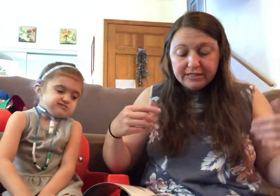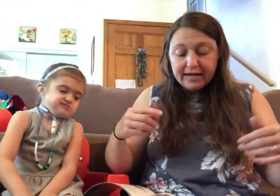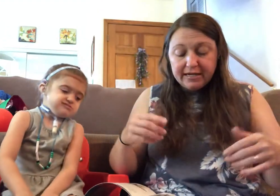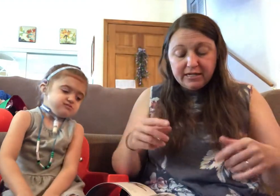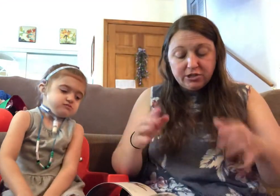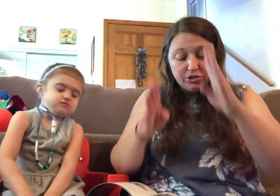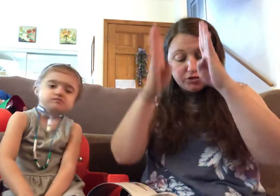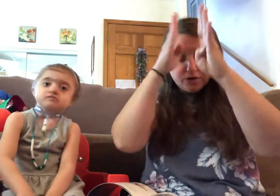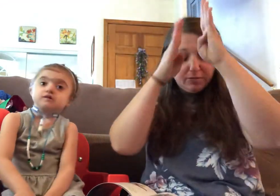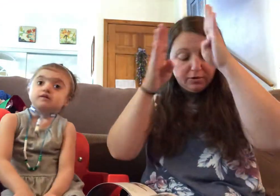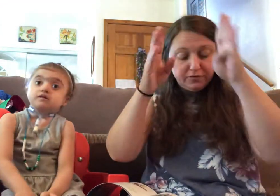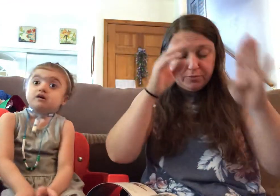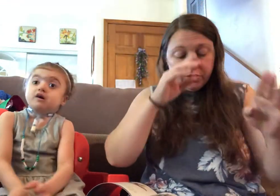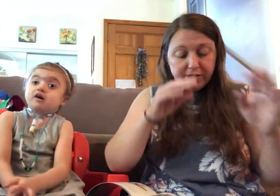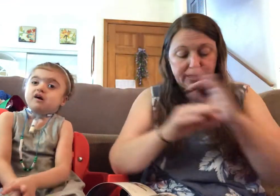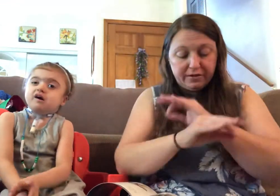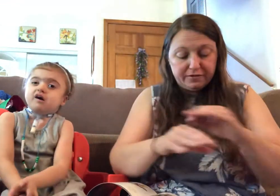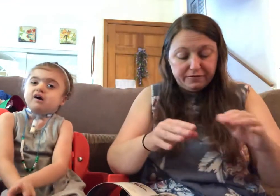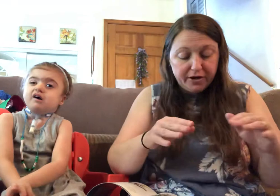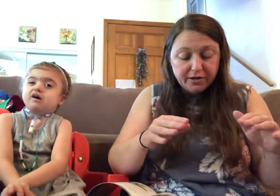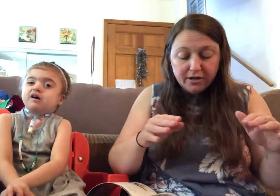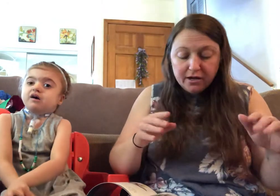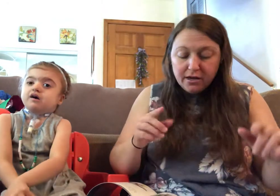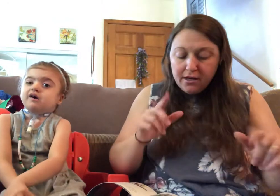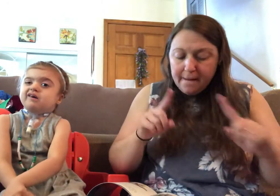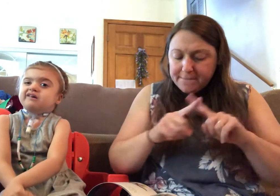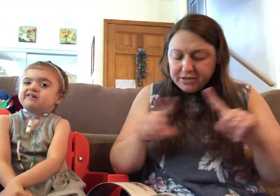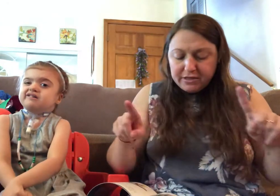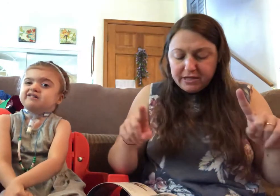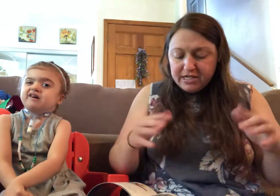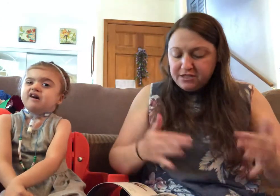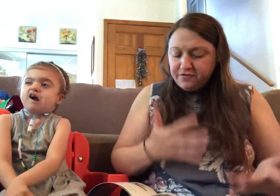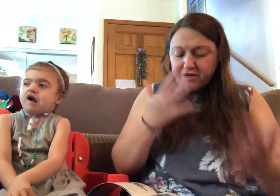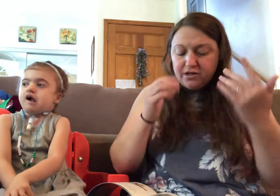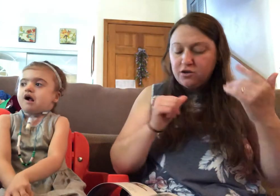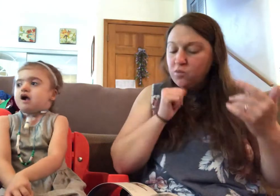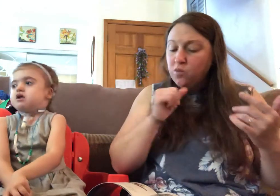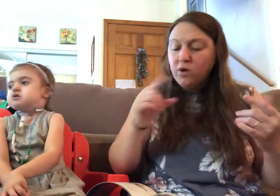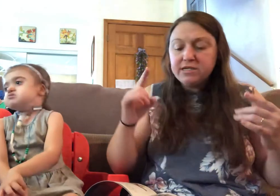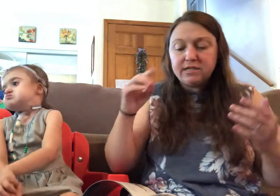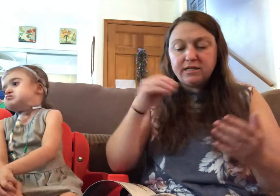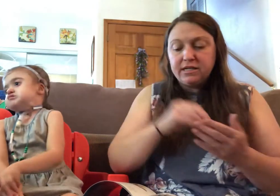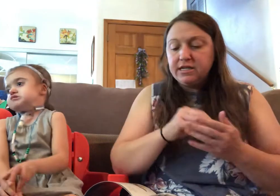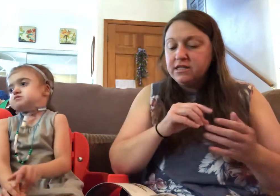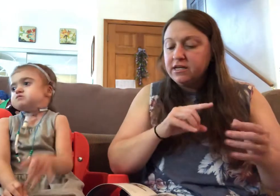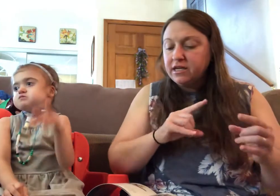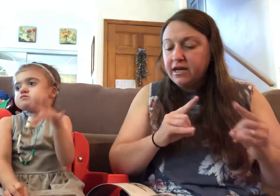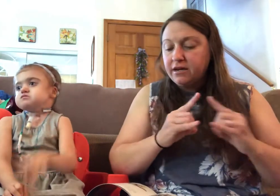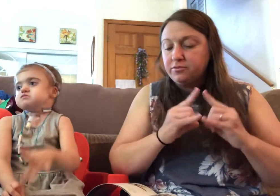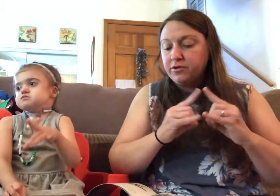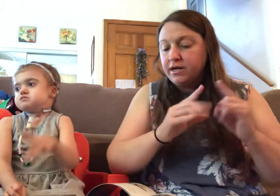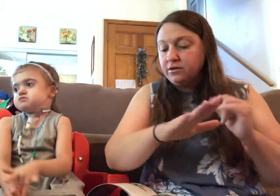gotten into trouble for putting out a fire, but this fire wasn't in the campground.